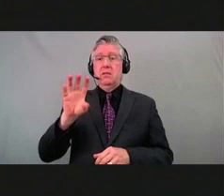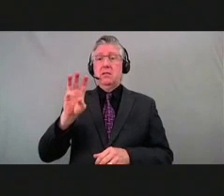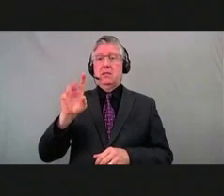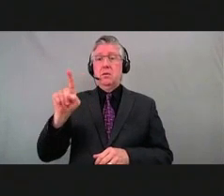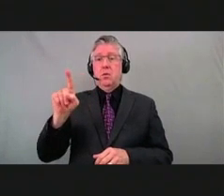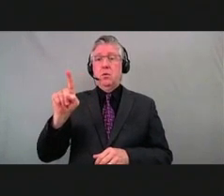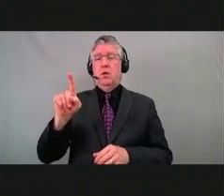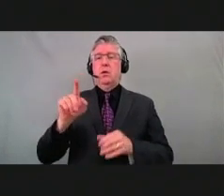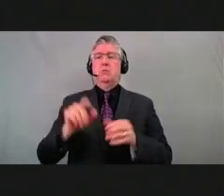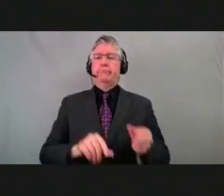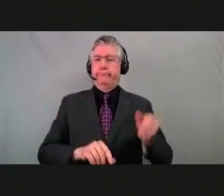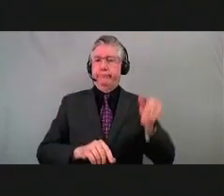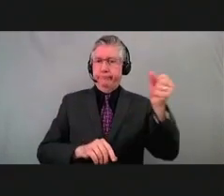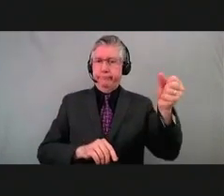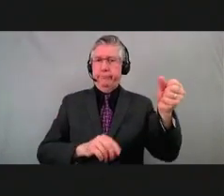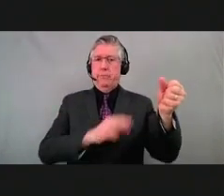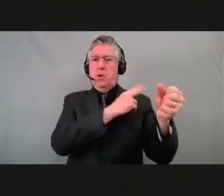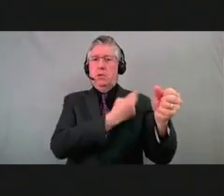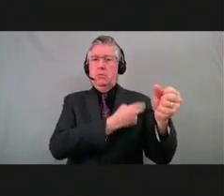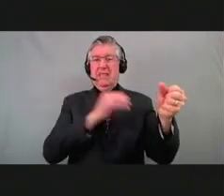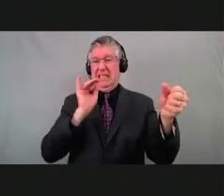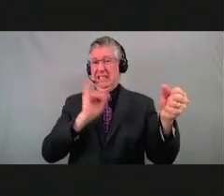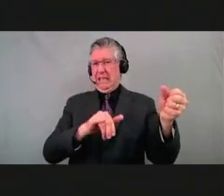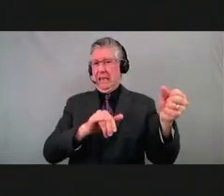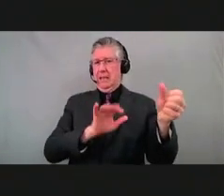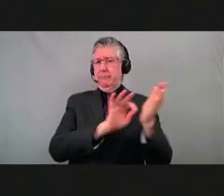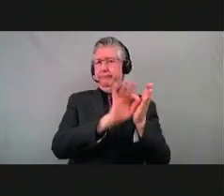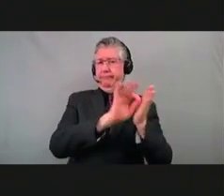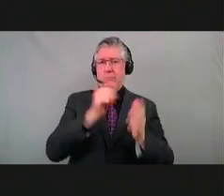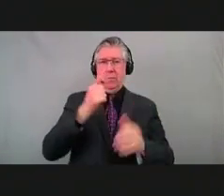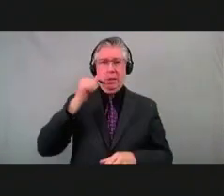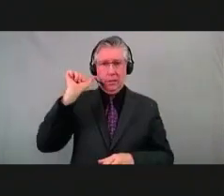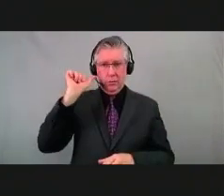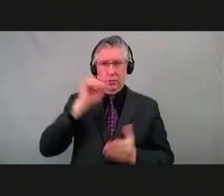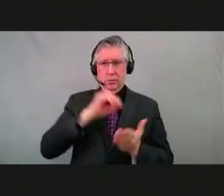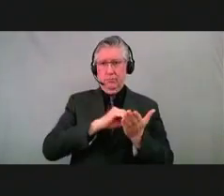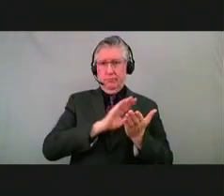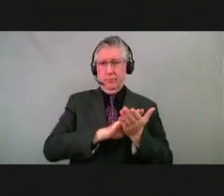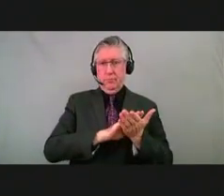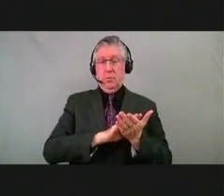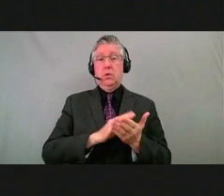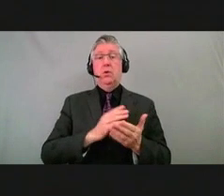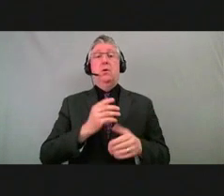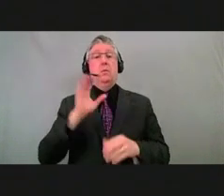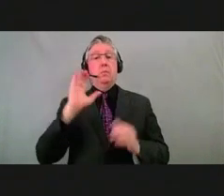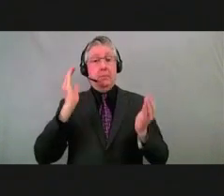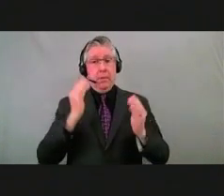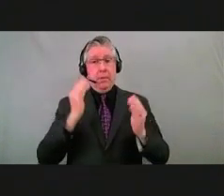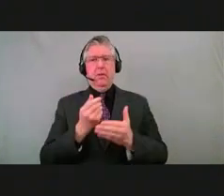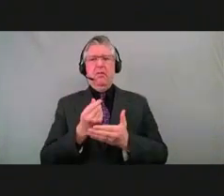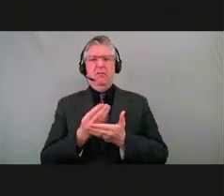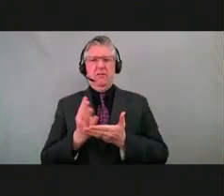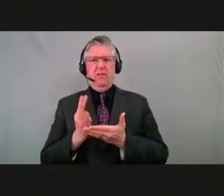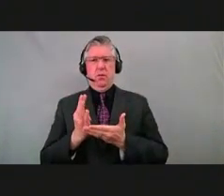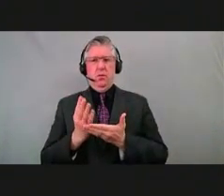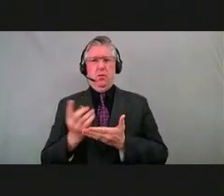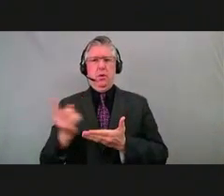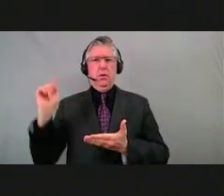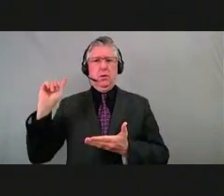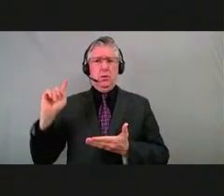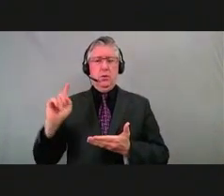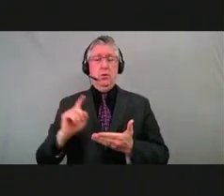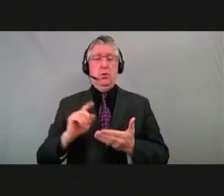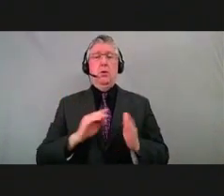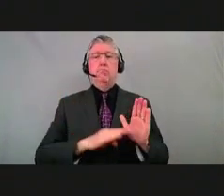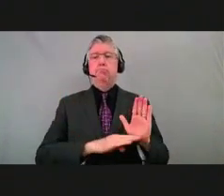hospitalizations in the state as of yesterday. Again, you can see clear improvements from several weeks ago where we had our significant peak nearing